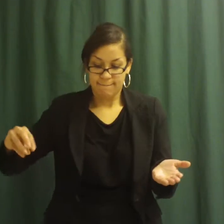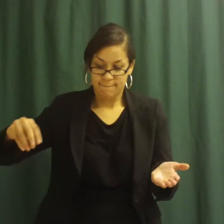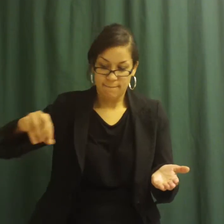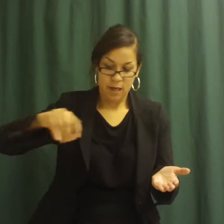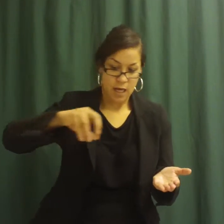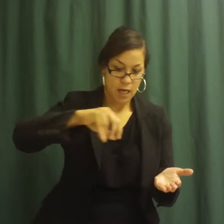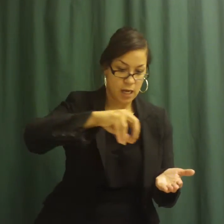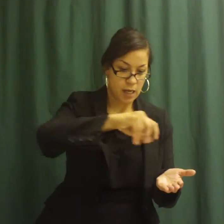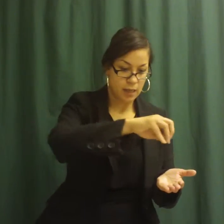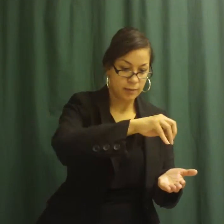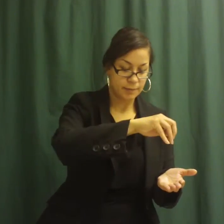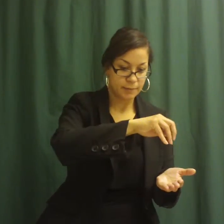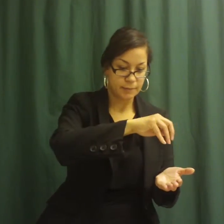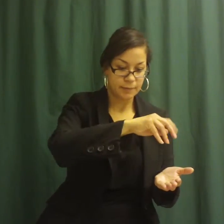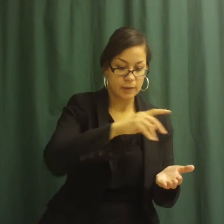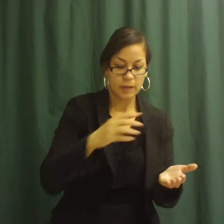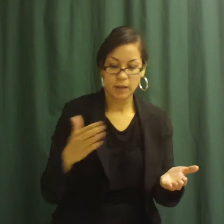them lightly with more soil.